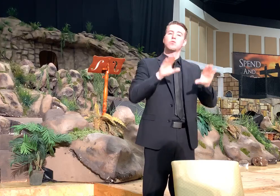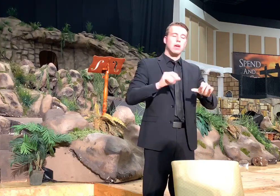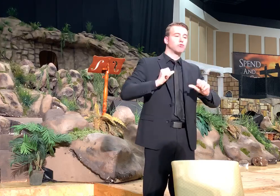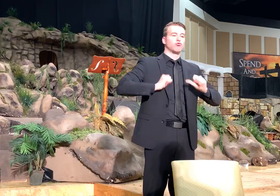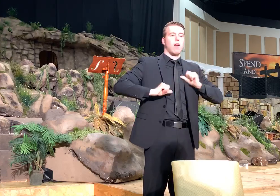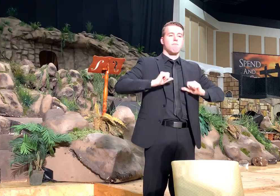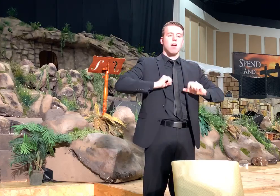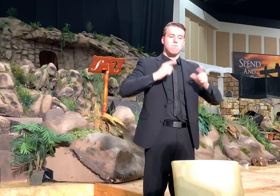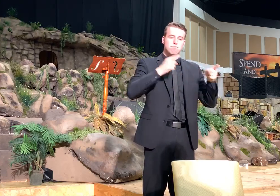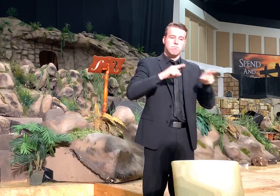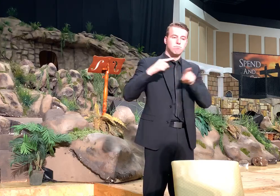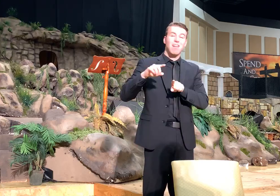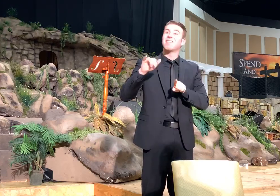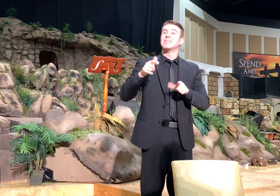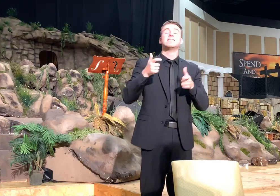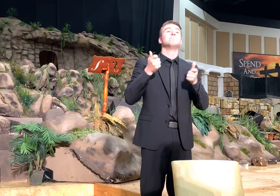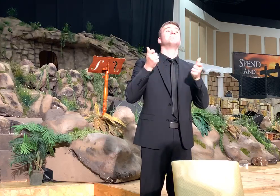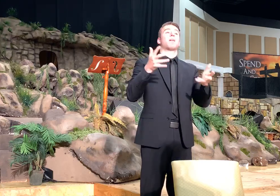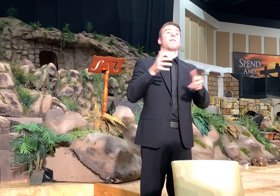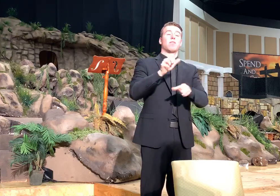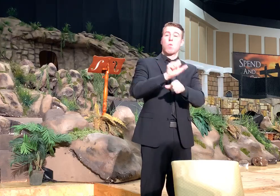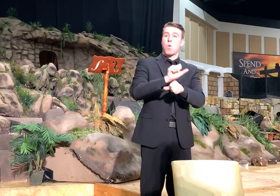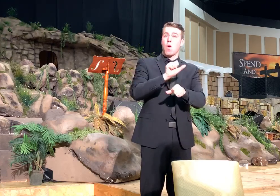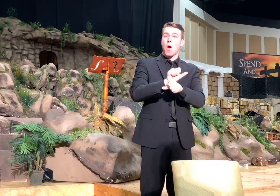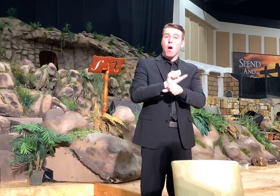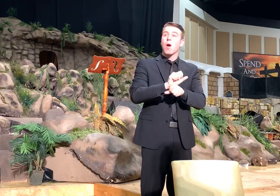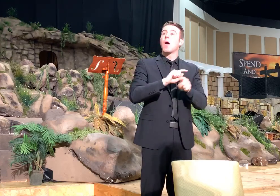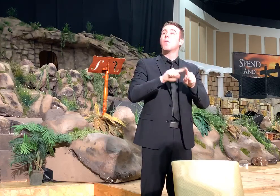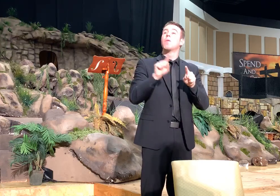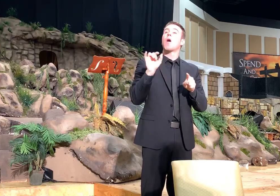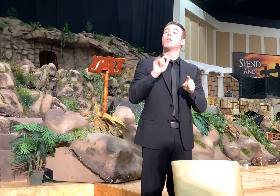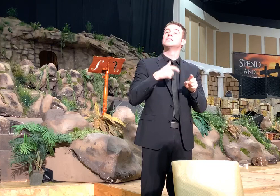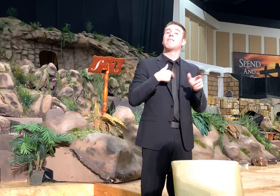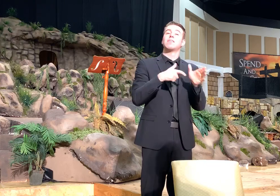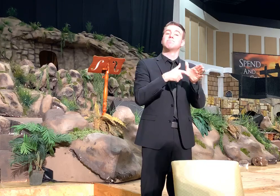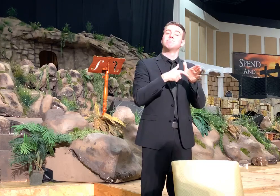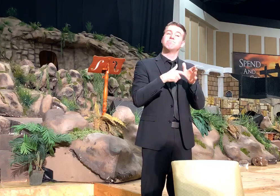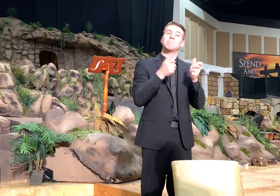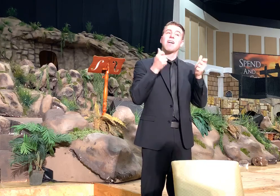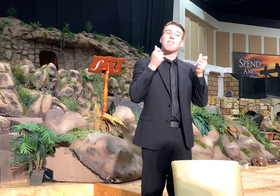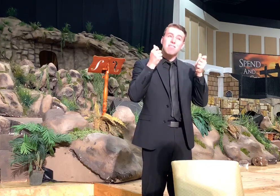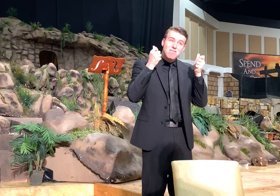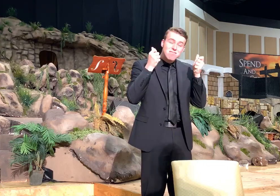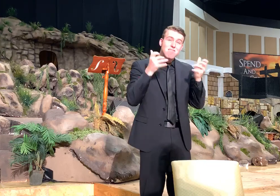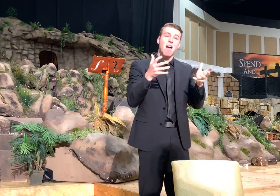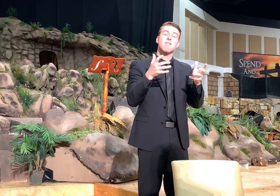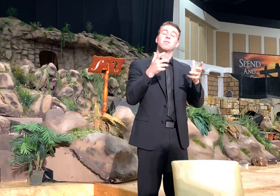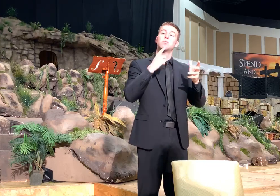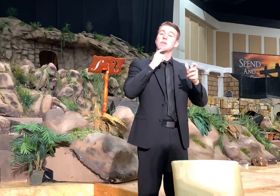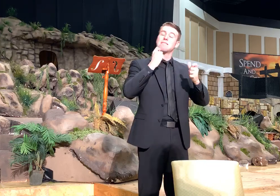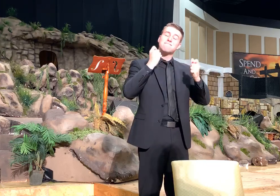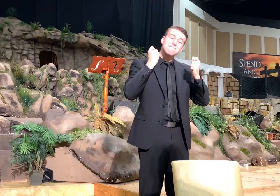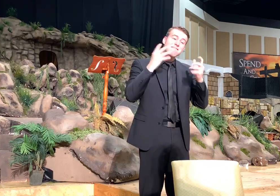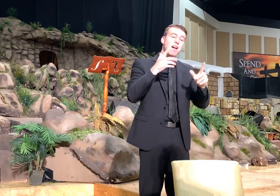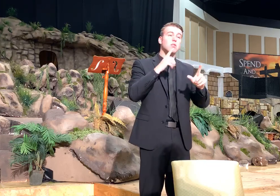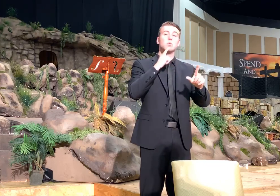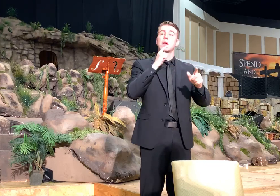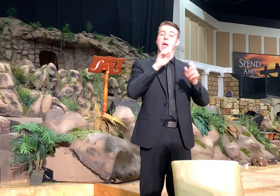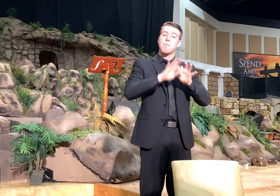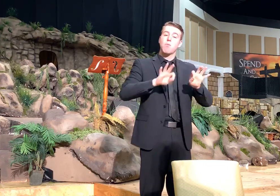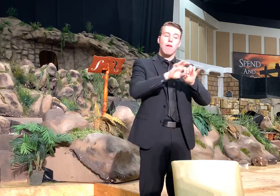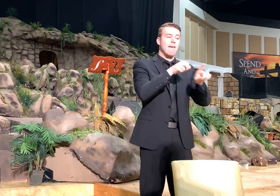production, which is an enormous amount of work, but has an enormous, commensurately enormous impact.